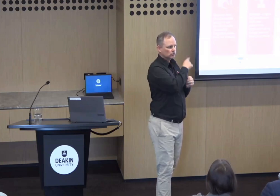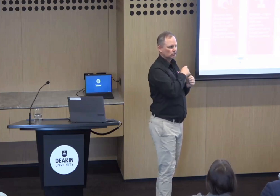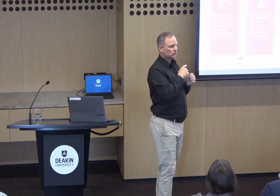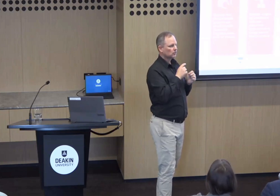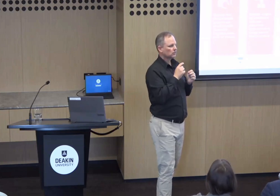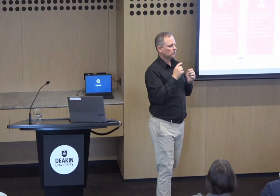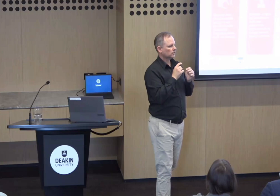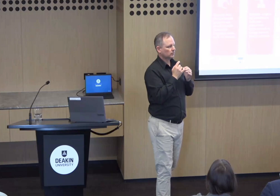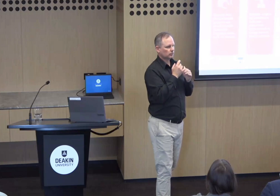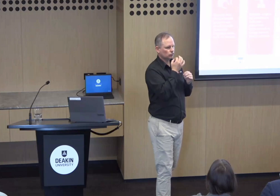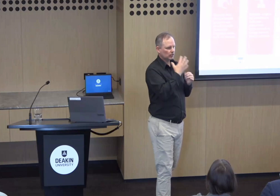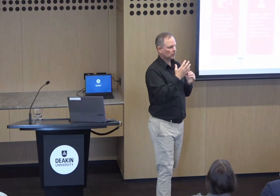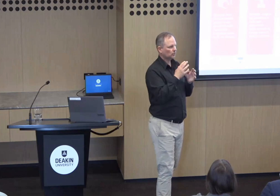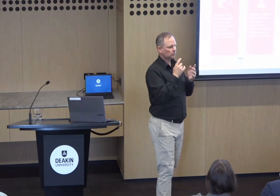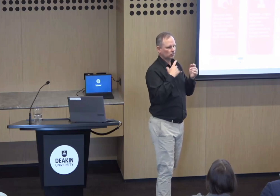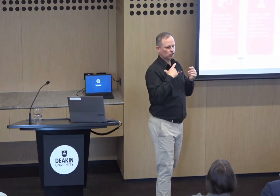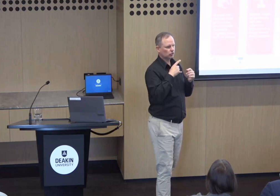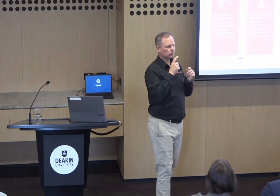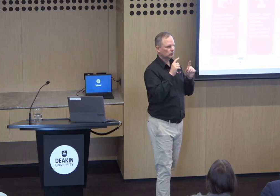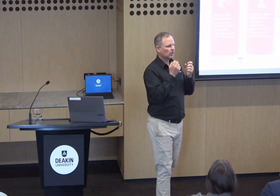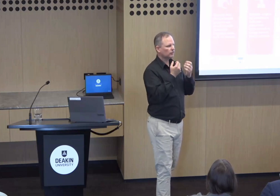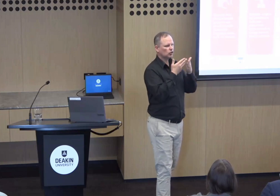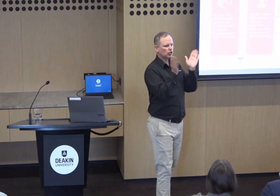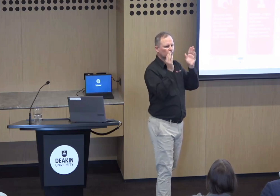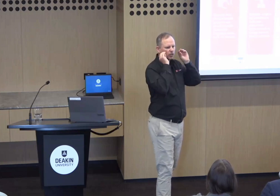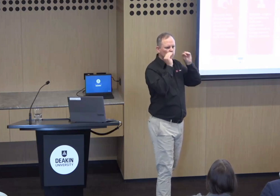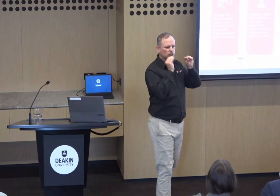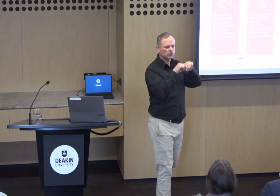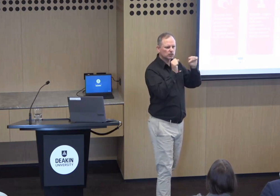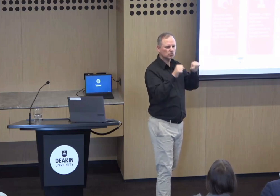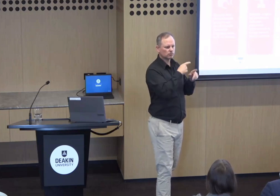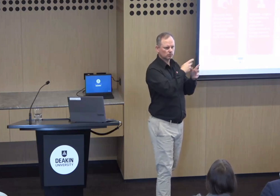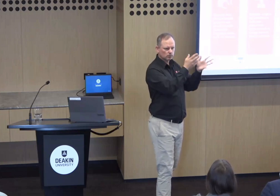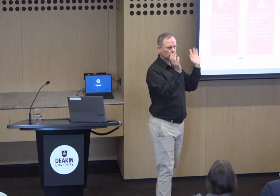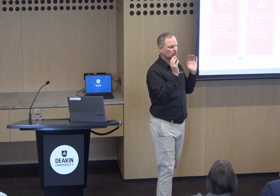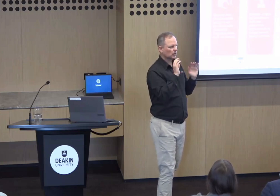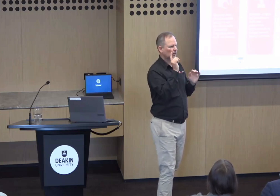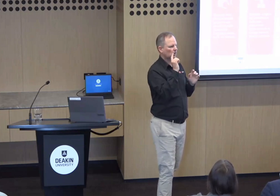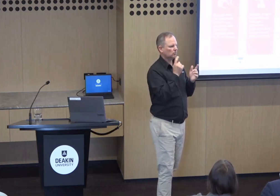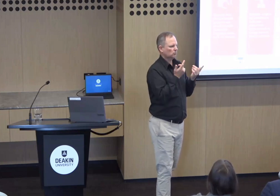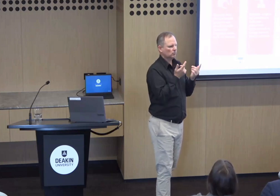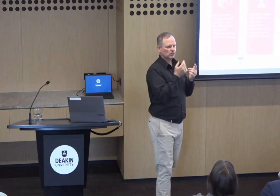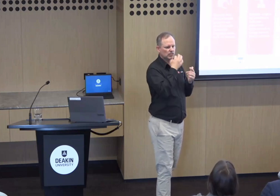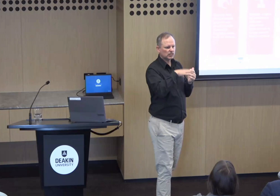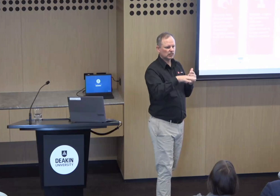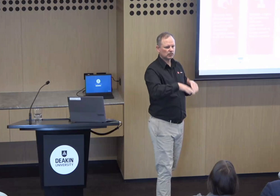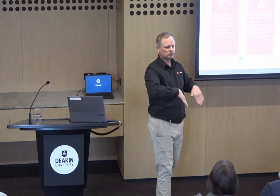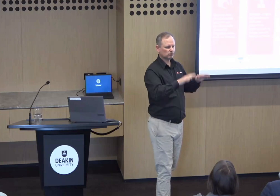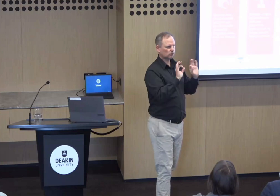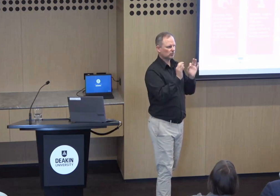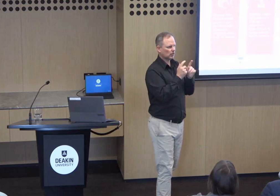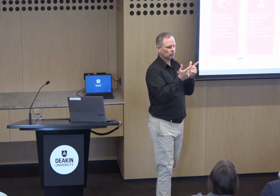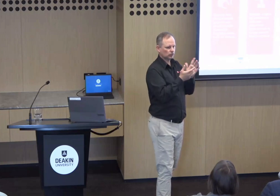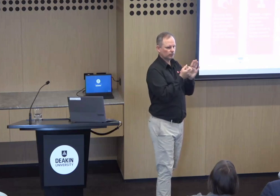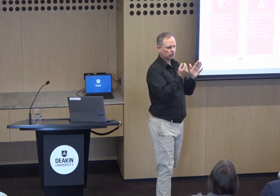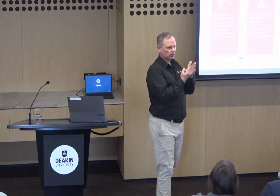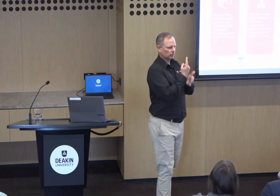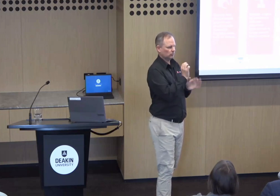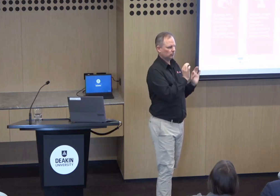Western world where we do see that. But in Australia, there's not enough education or awareness or consideration about language